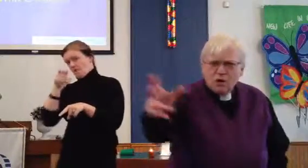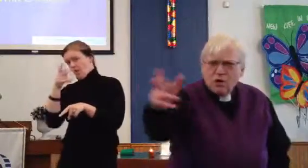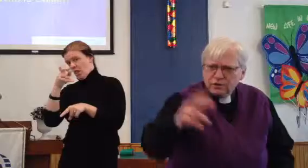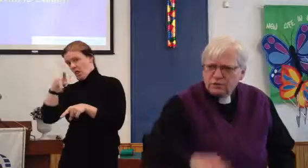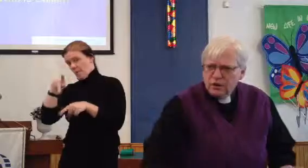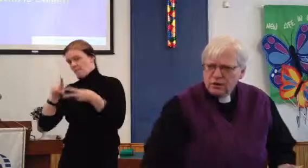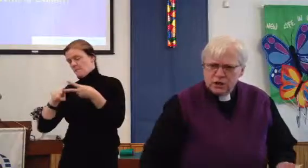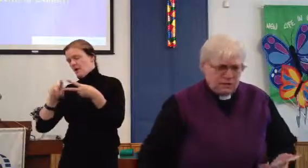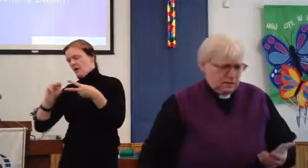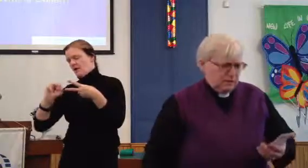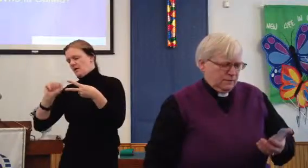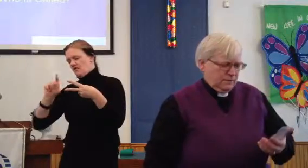were called to follow Jesus.